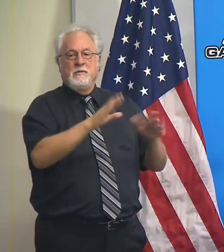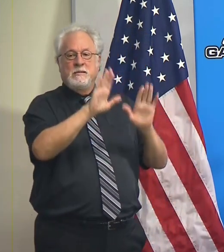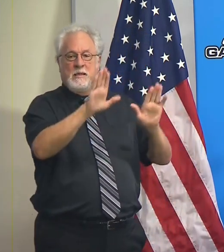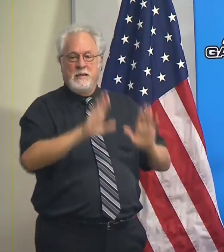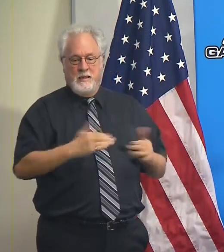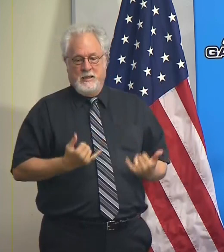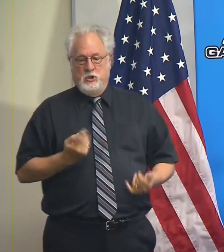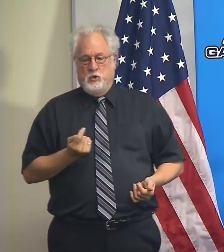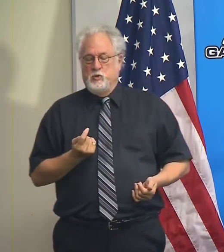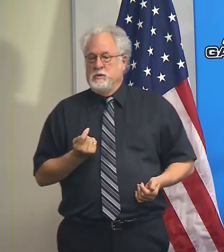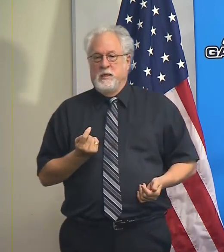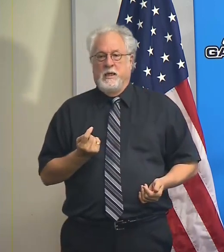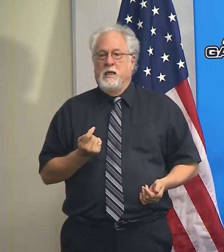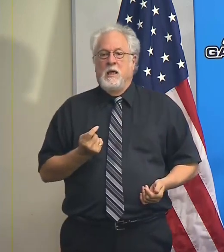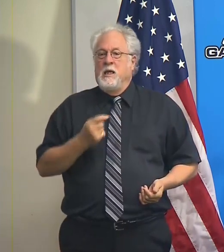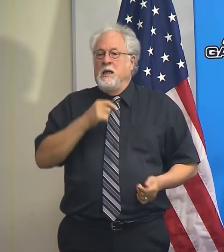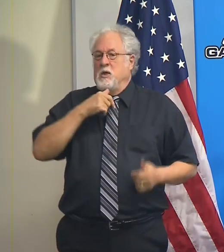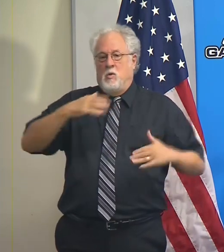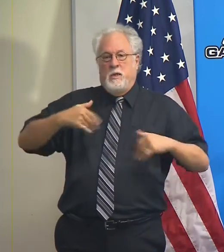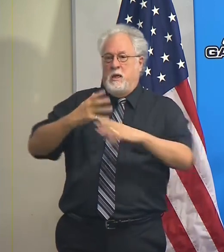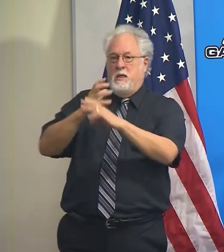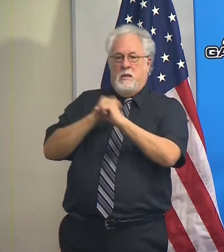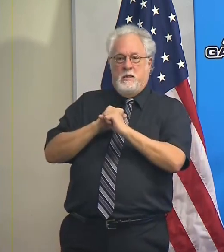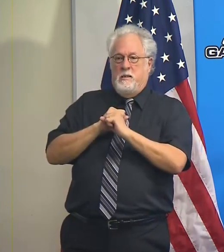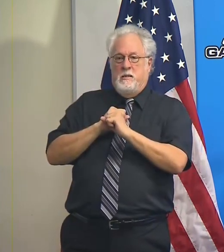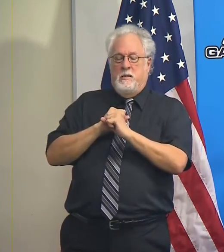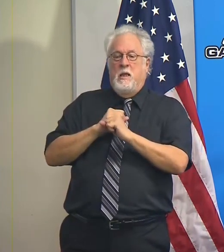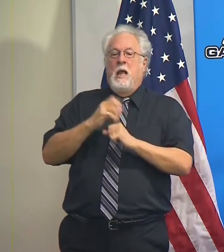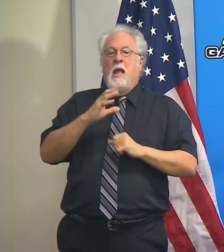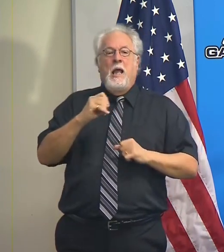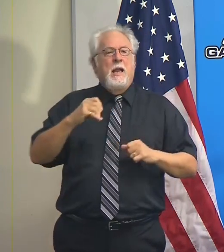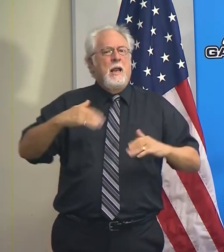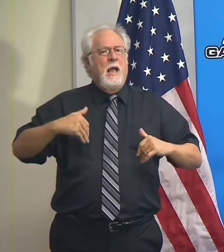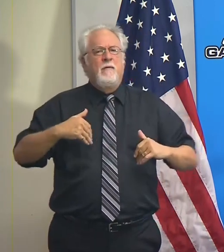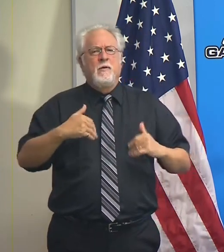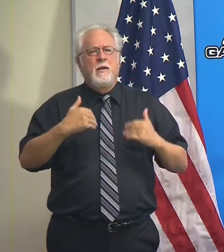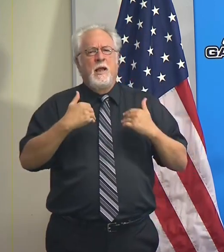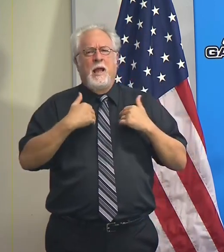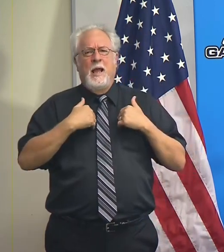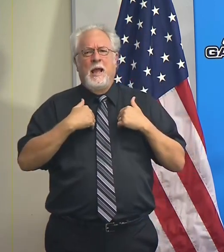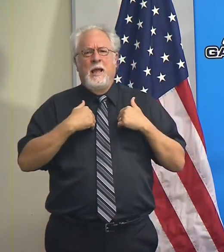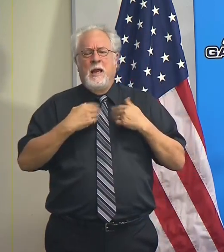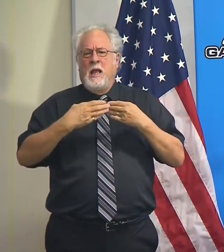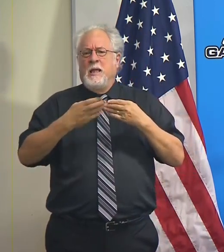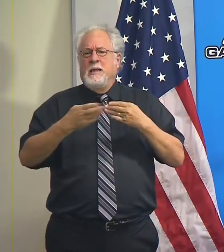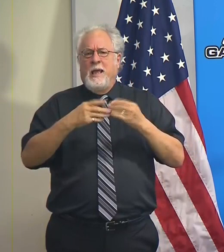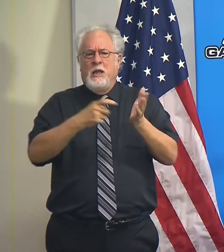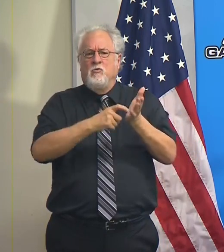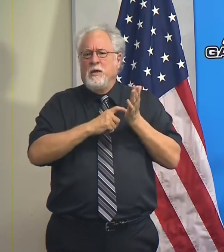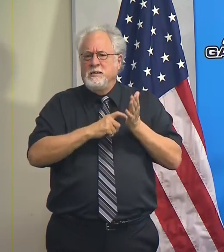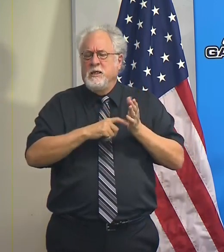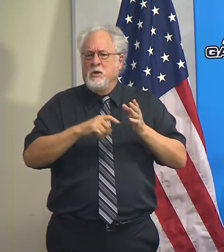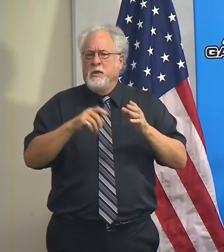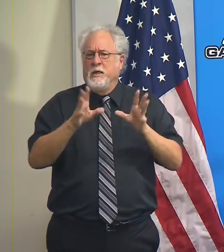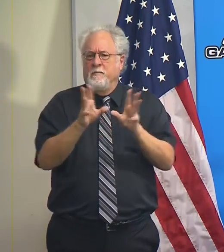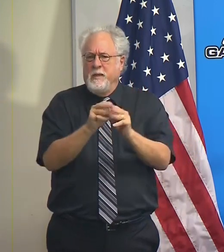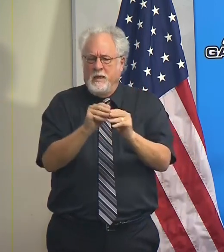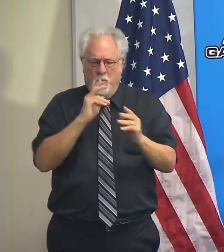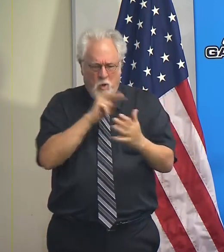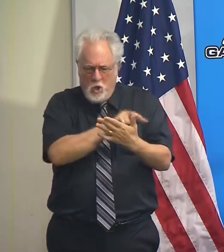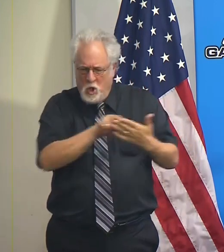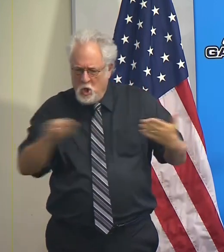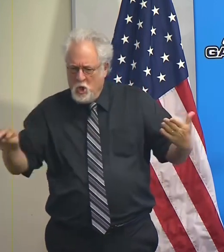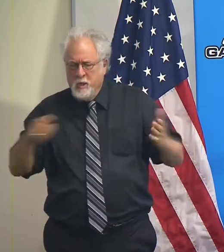Today is Tuesday. We don't yet have it. And I haven't yet had my gating criteria meeting where we look at the the